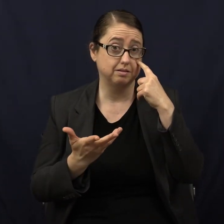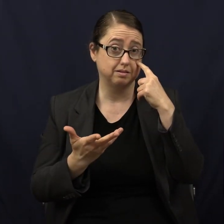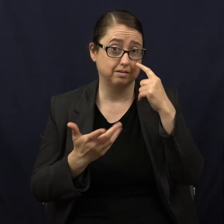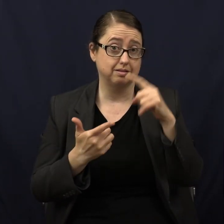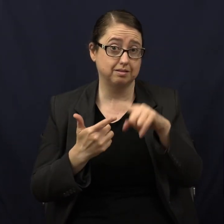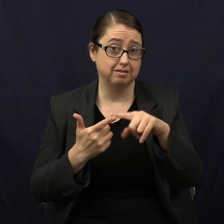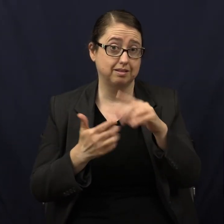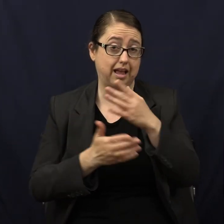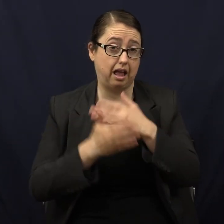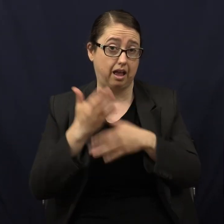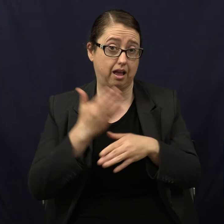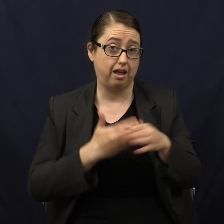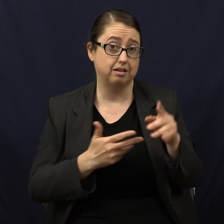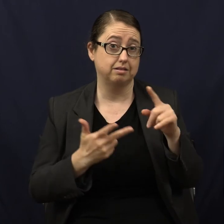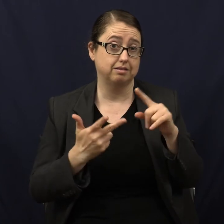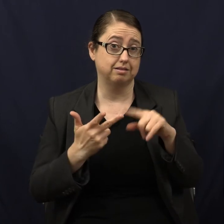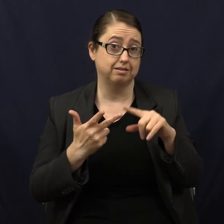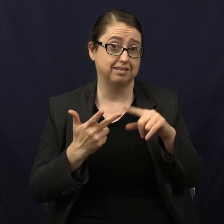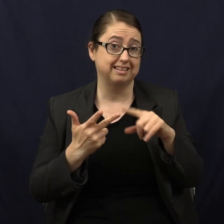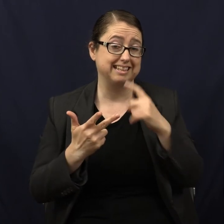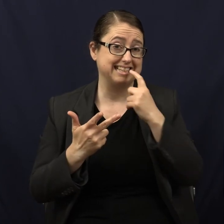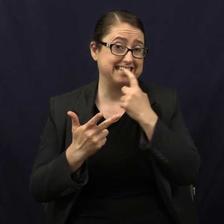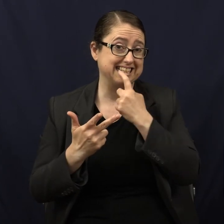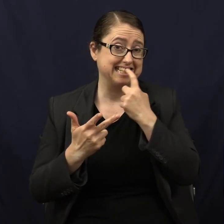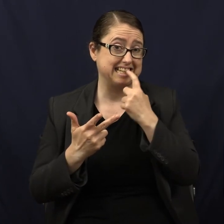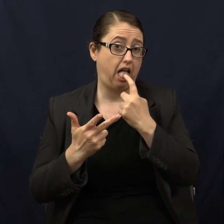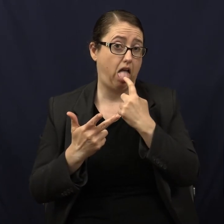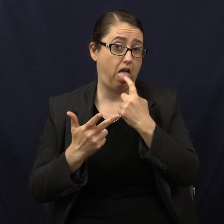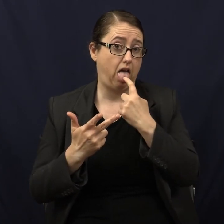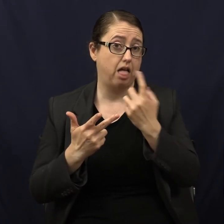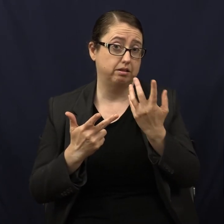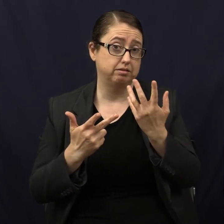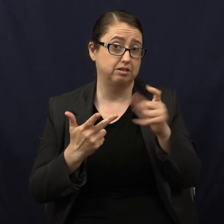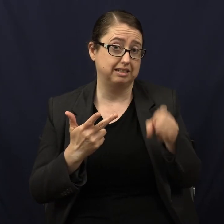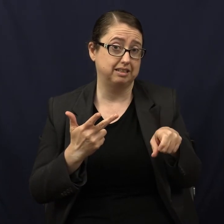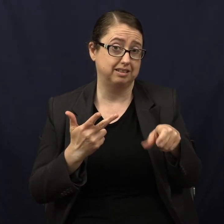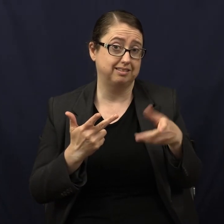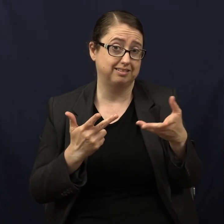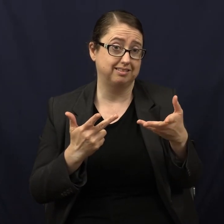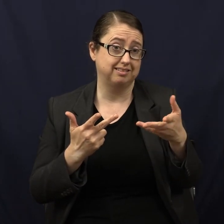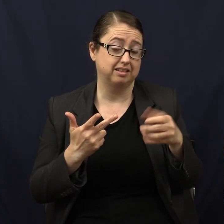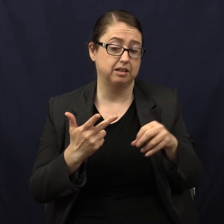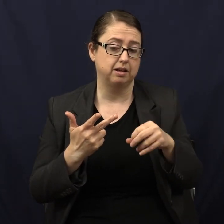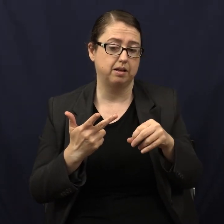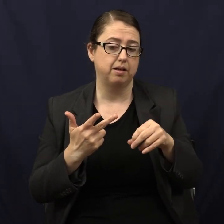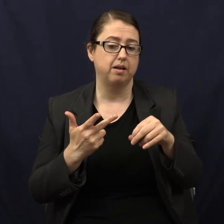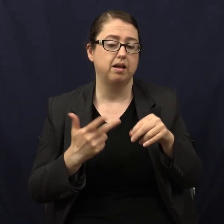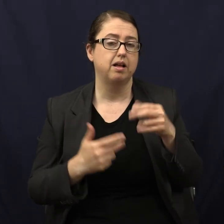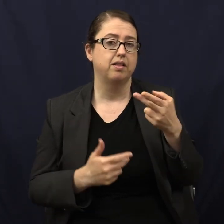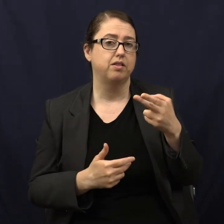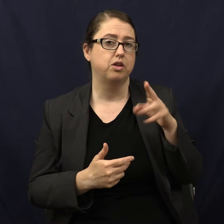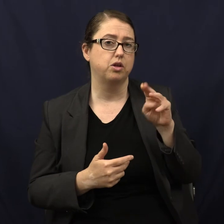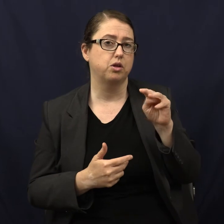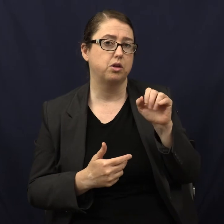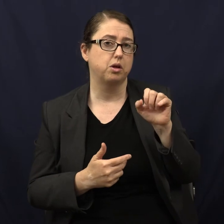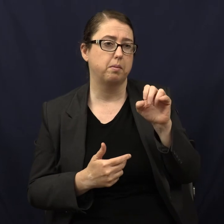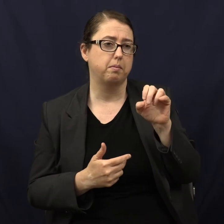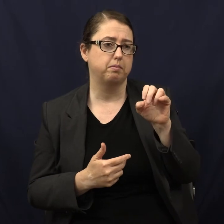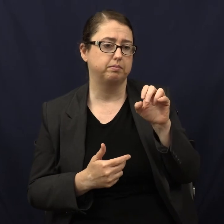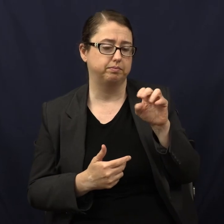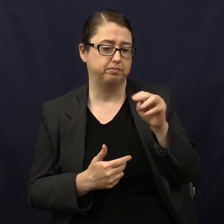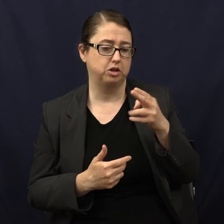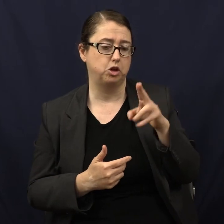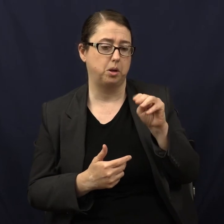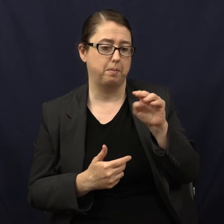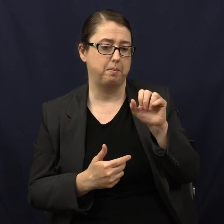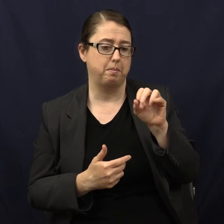your hands and your teeth, your tongue, right? But the homunculus, which is like the breakdown of all